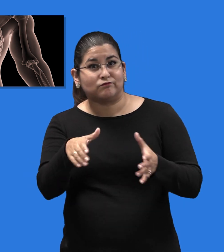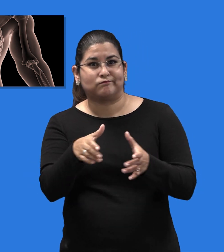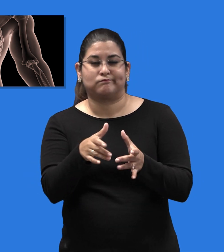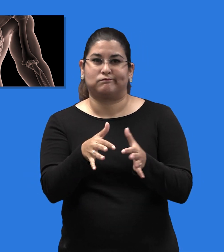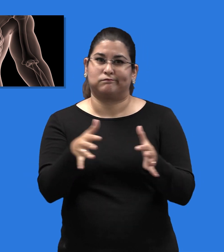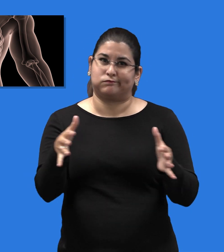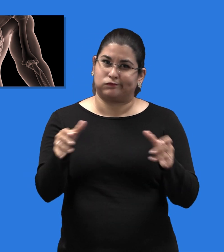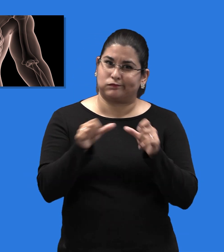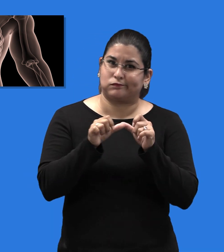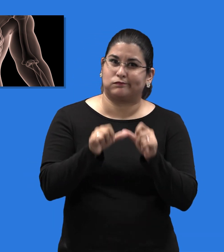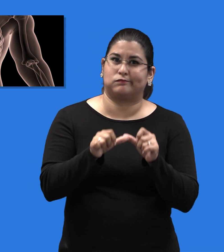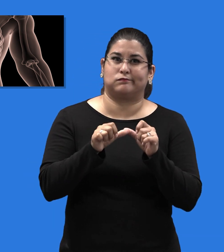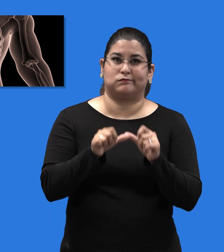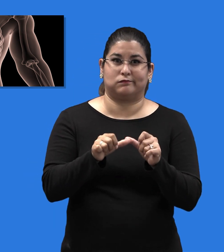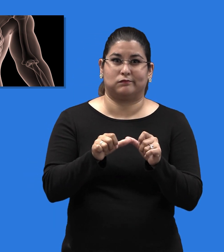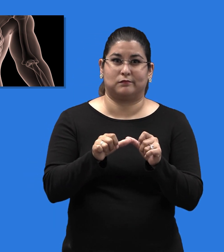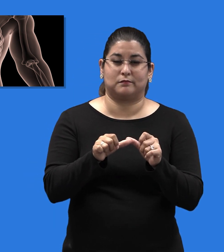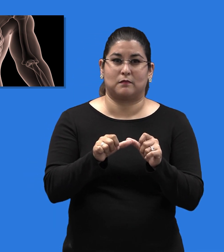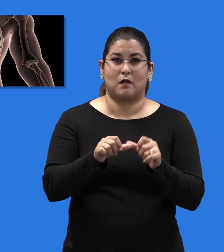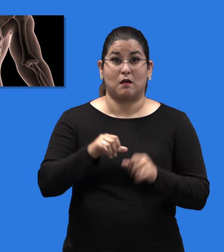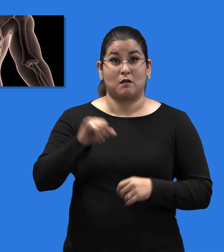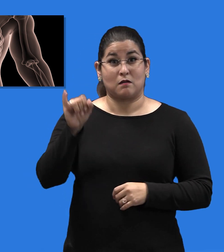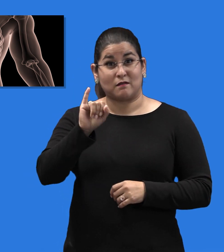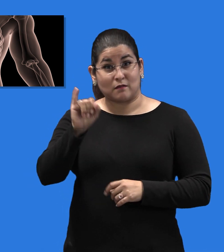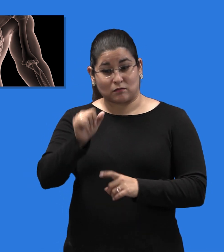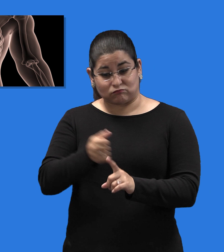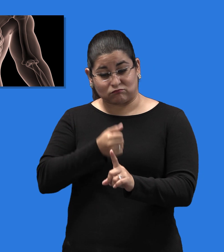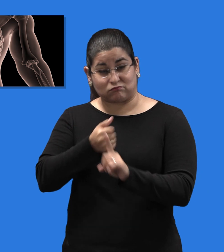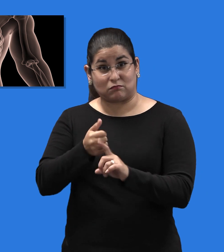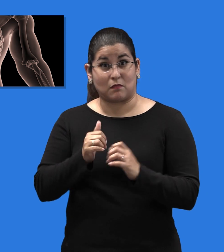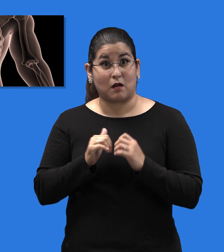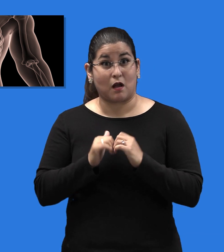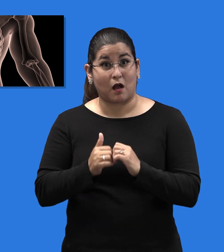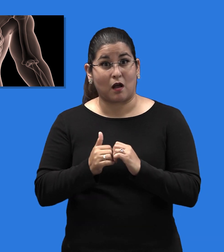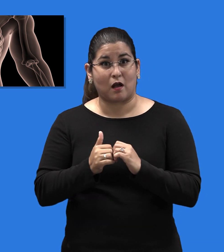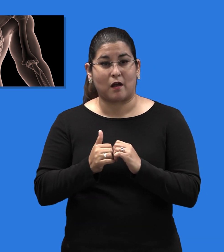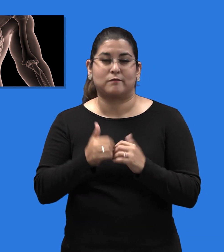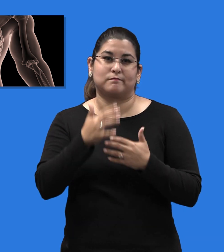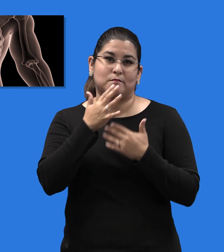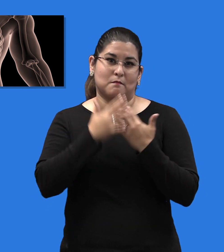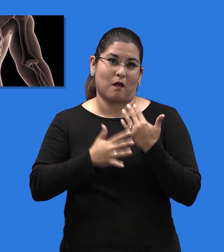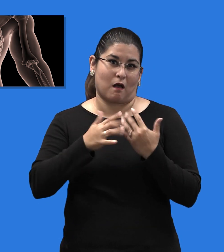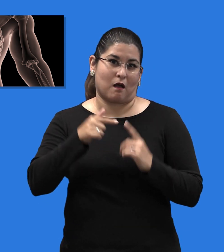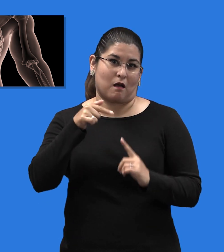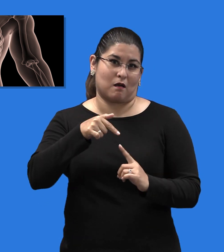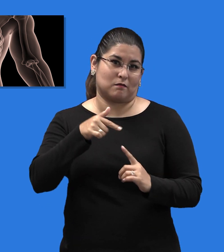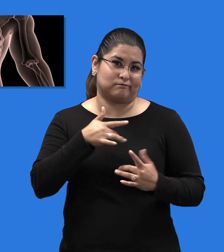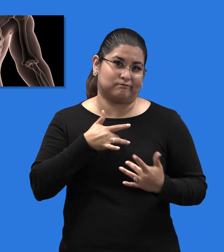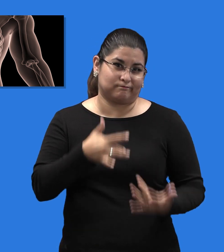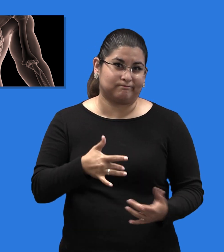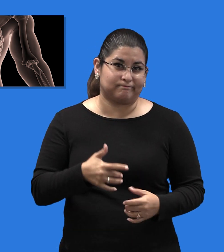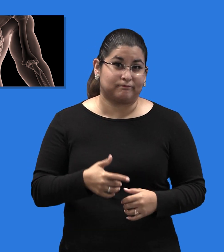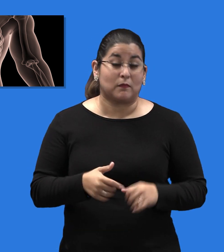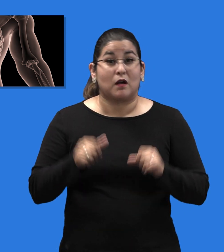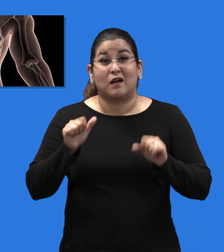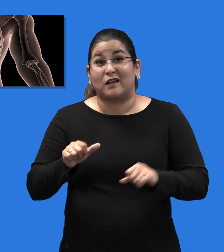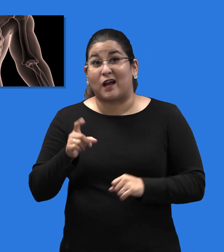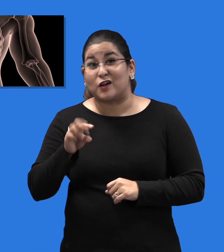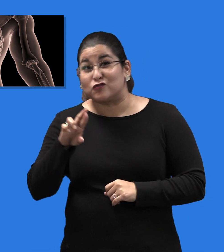C is usually spread through blood, often from injection drug use. Left untreated, Hepatitis